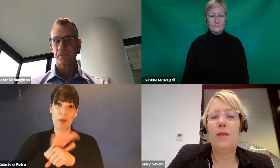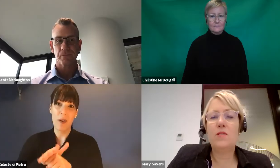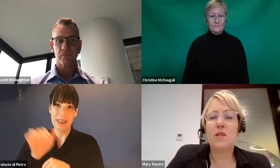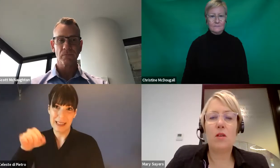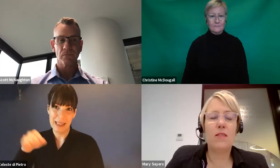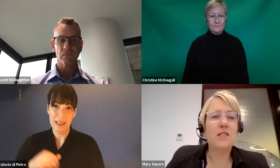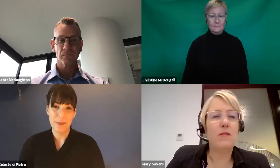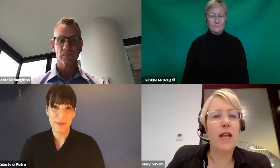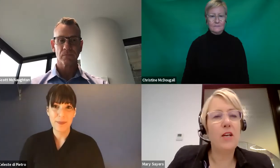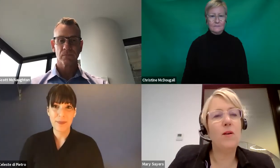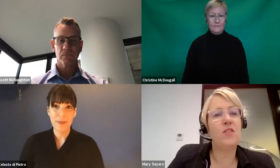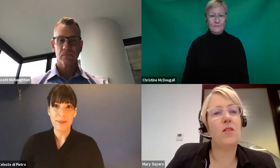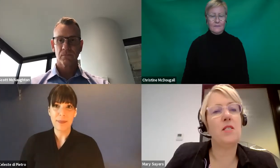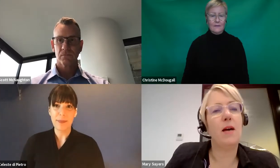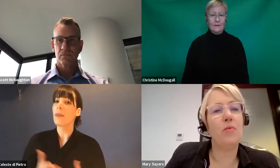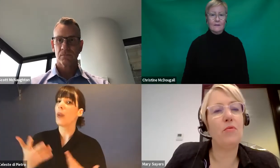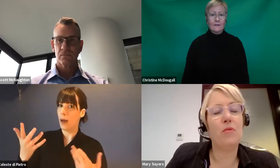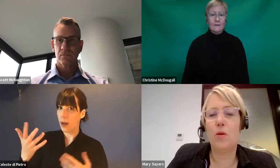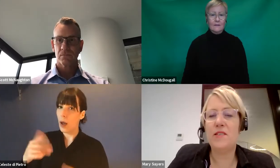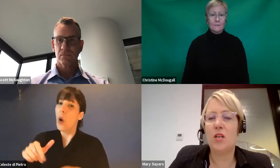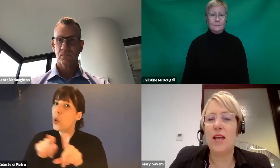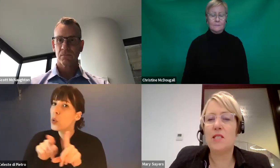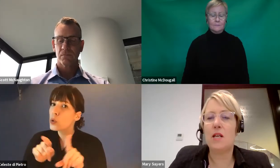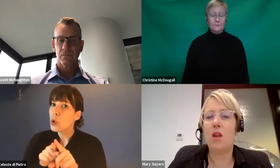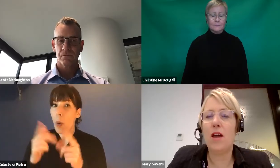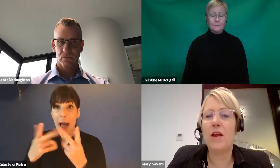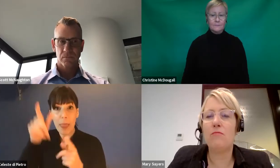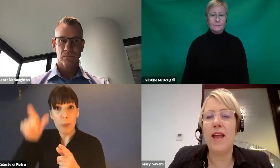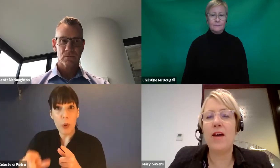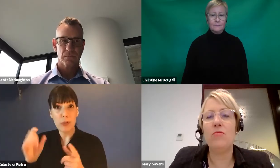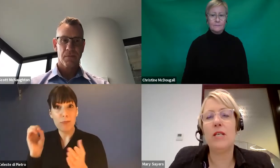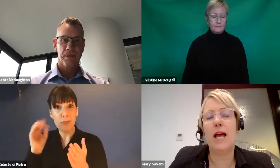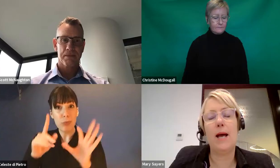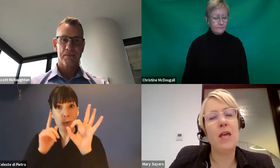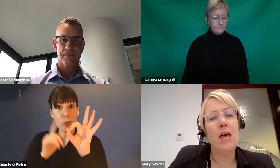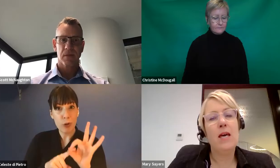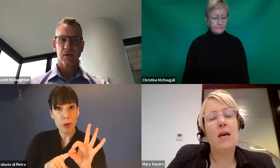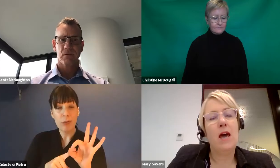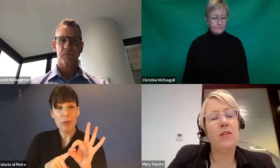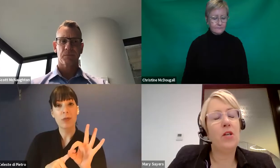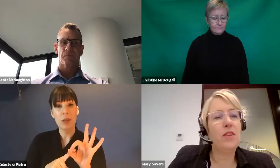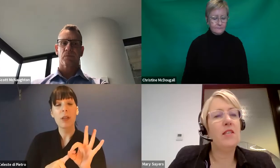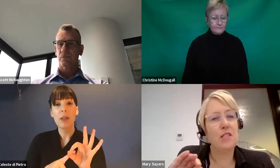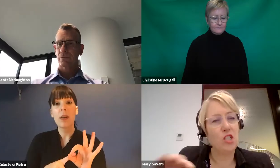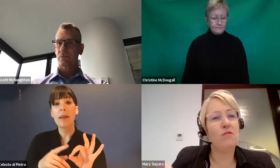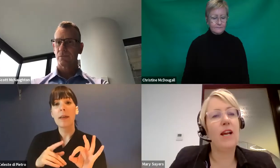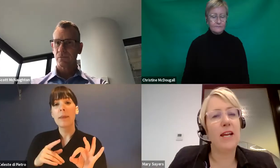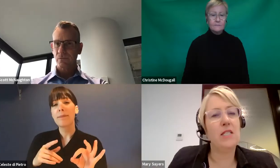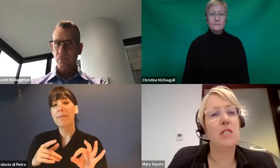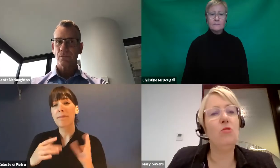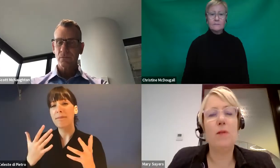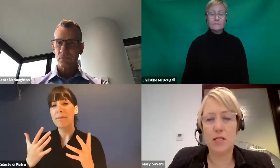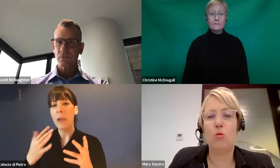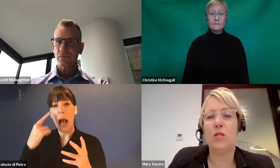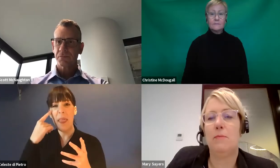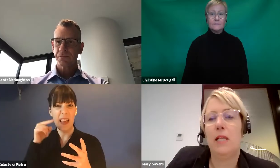And look, Scott, there's a related question that's come through the question and answer line around, and I don't think this is just relating